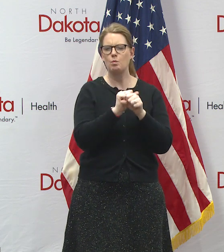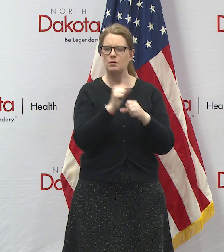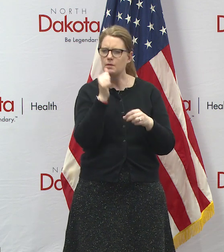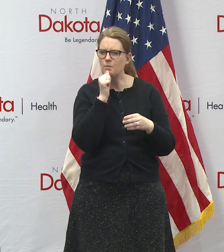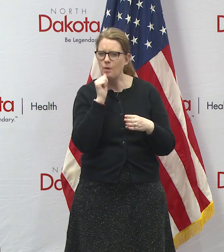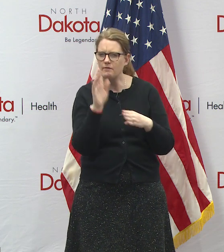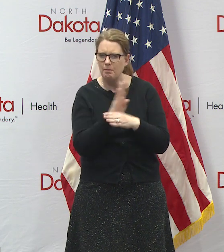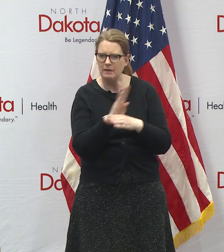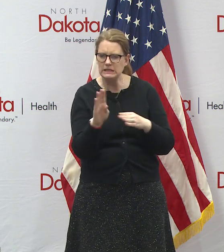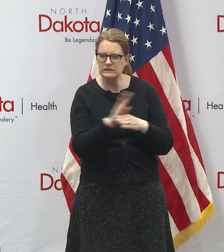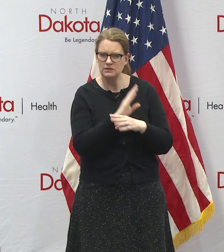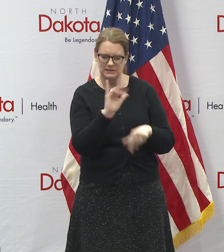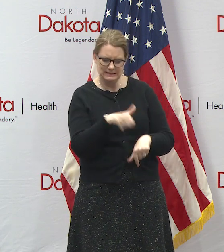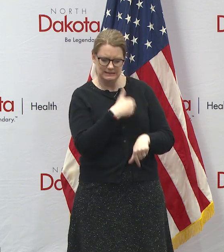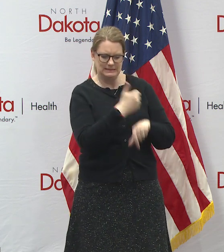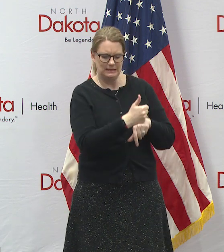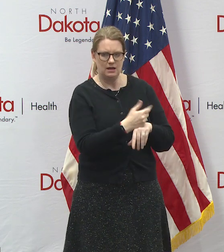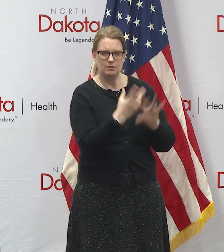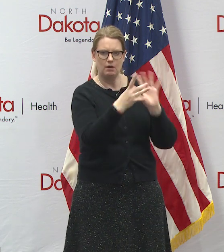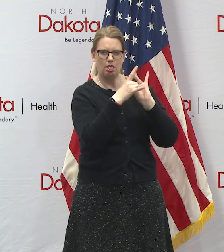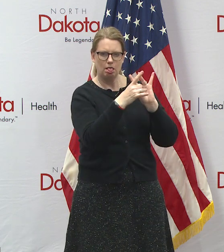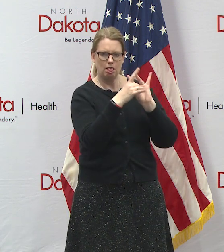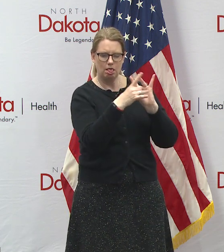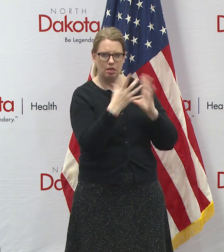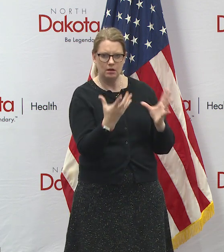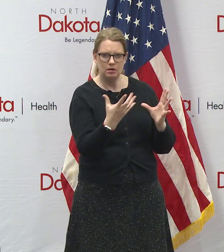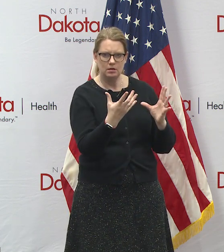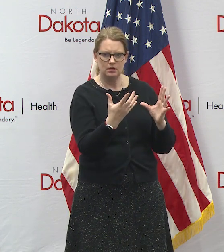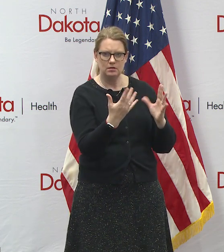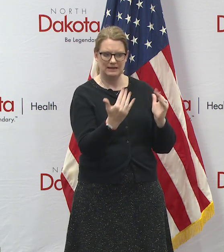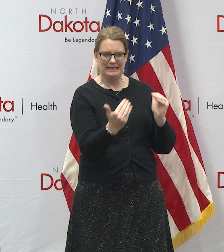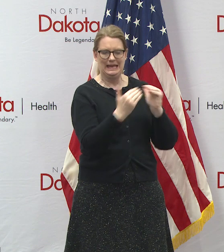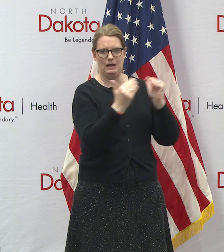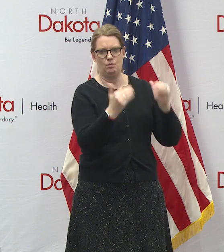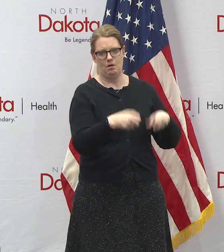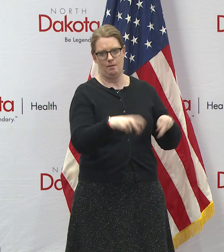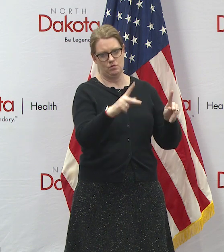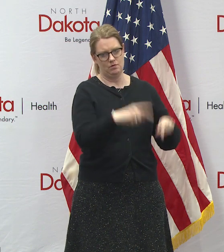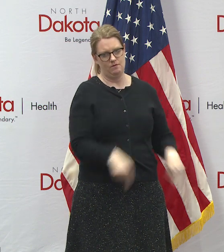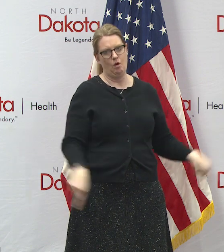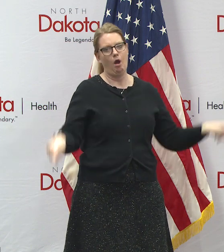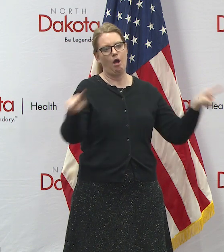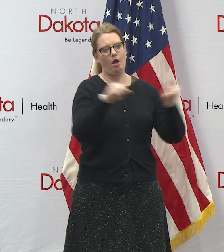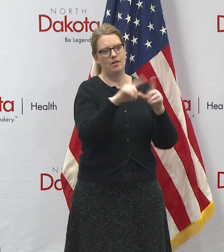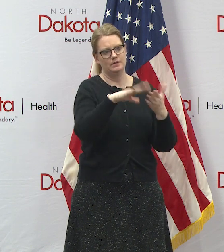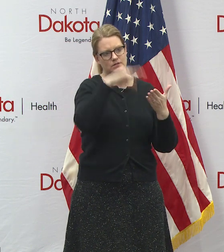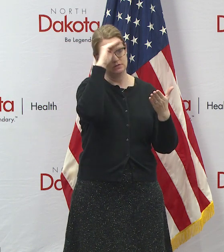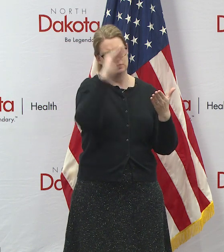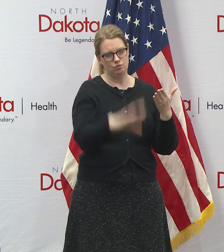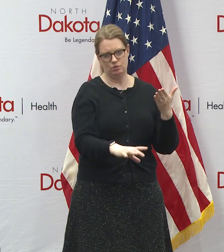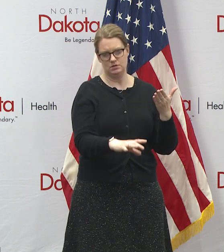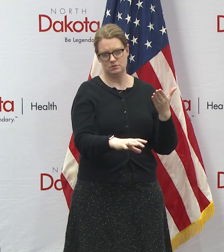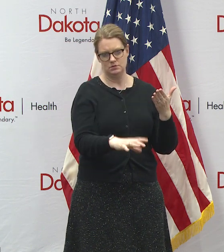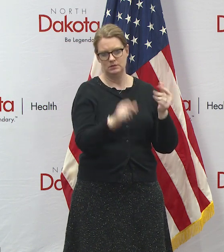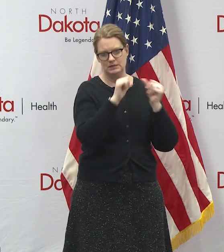partners to help make that happen to make sure that we've got a equitable opportunity for all students to continue their their learning uh